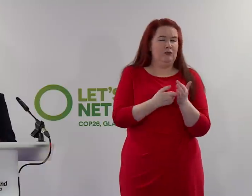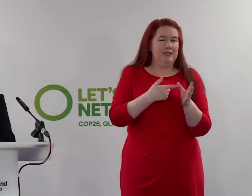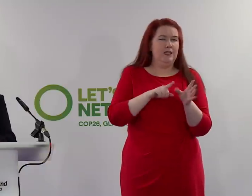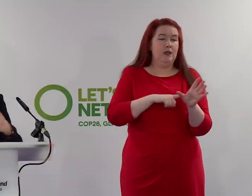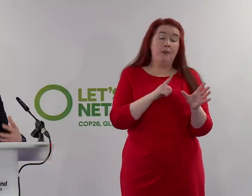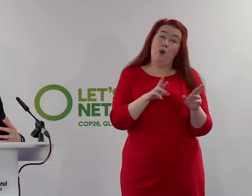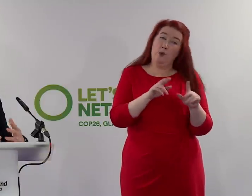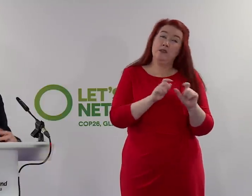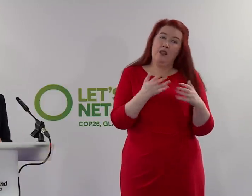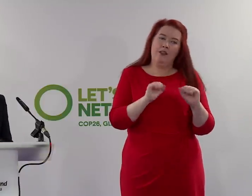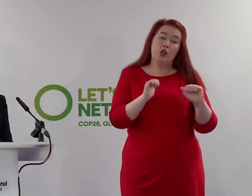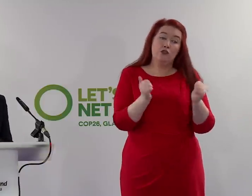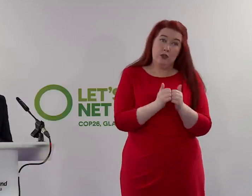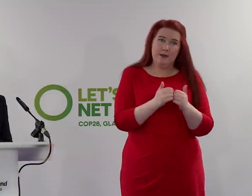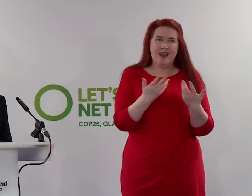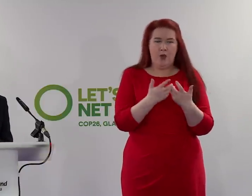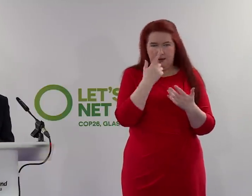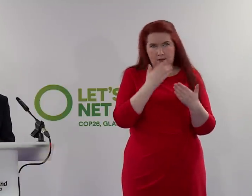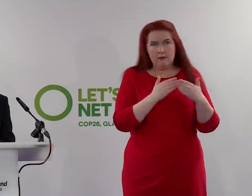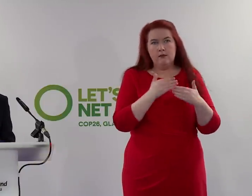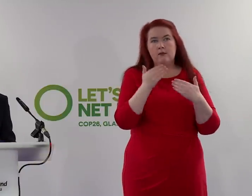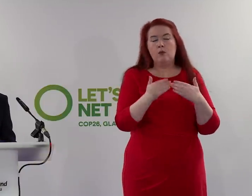agreement about advancing the Paris treaty.